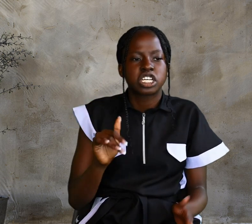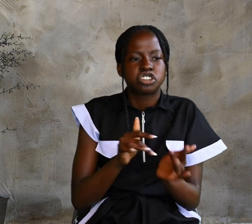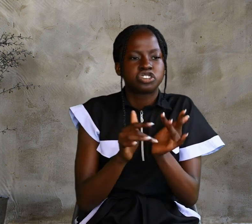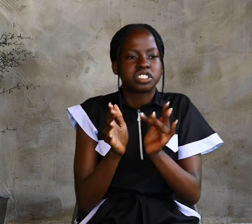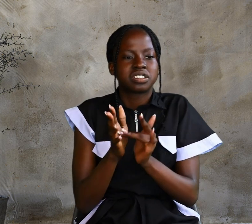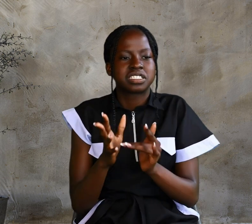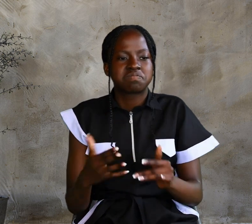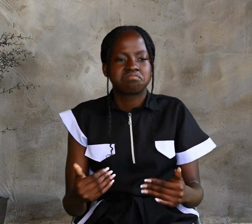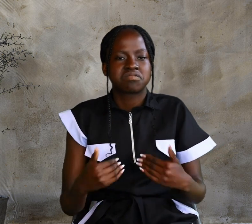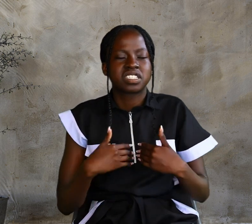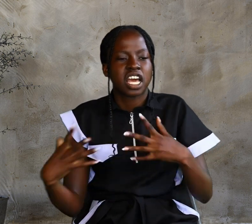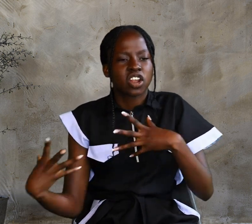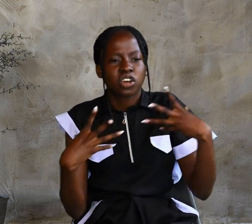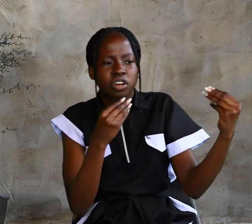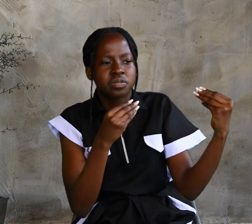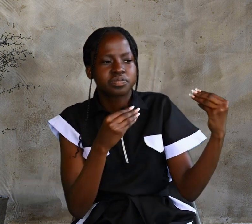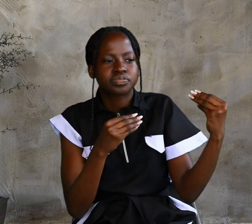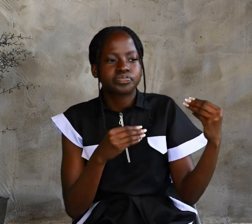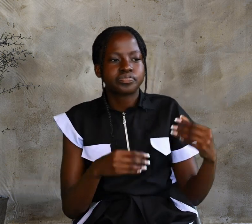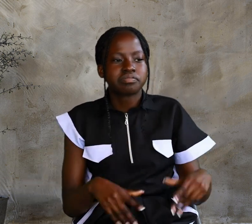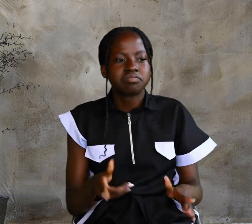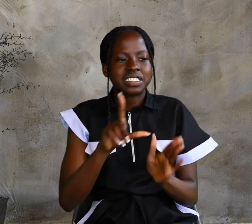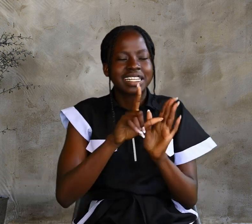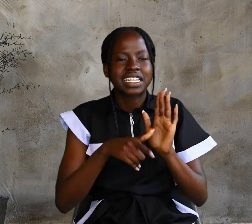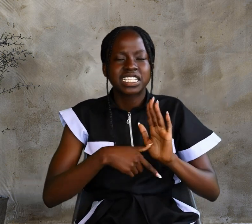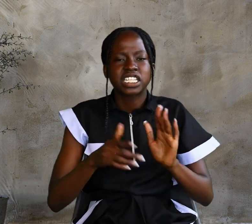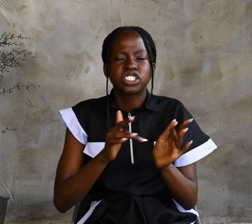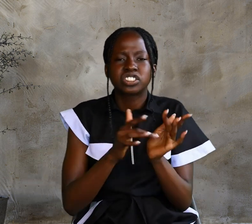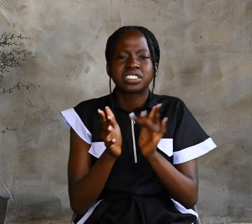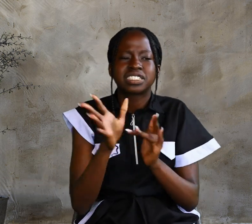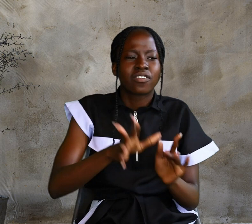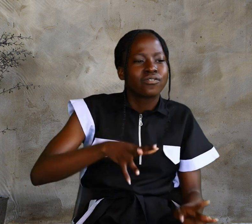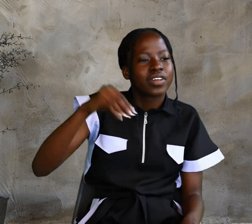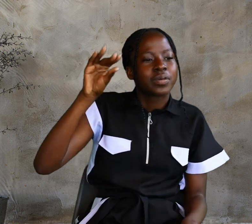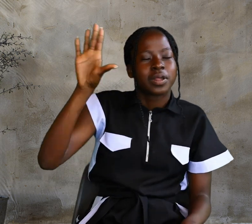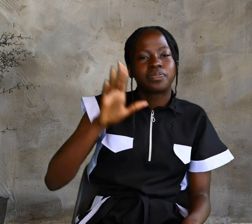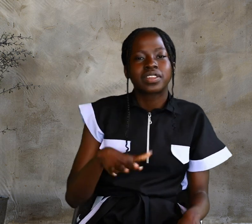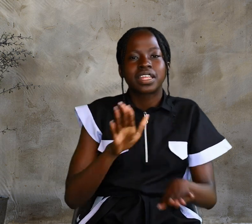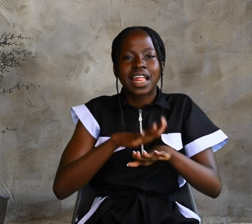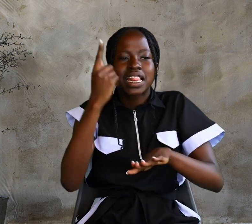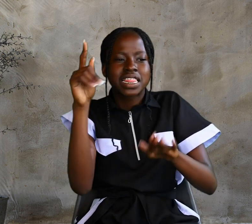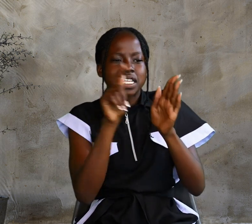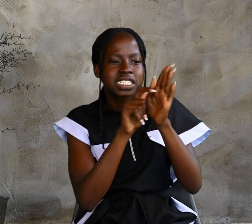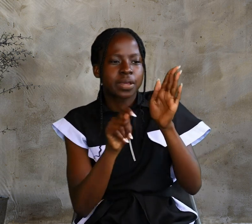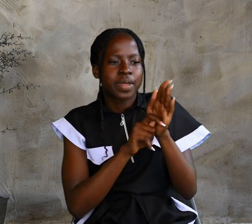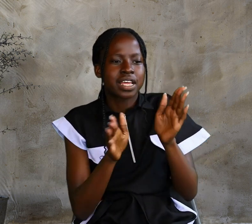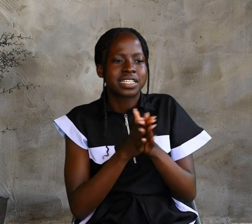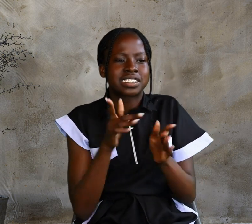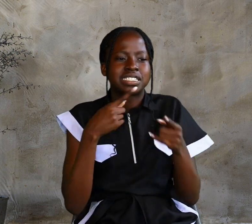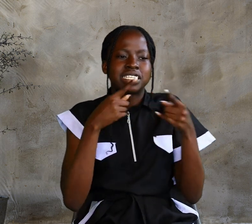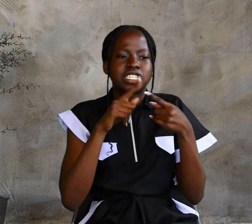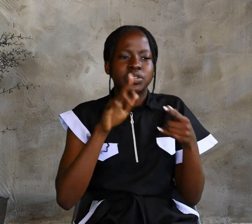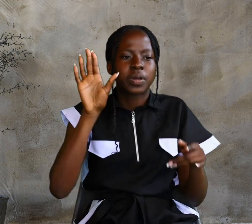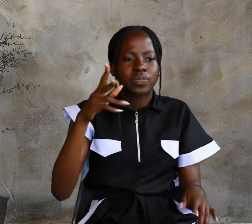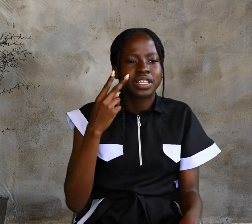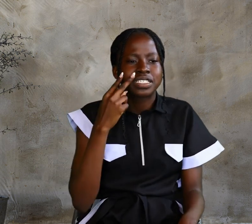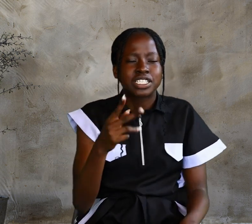Later, Jesus found him at the temple and said to him, See, you are well